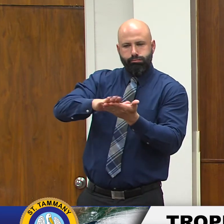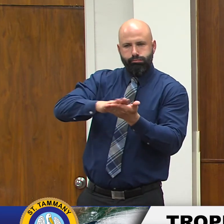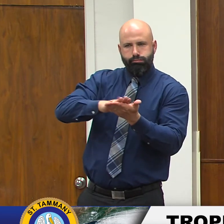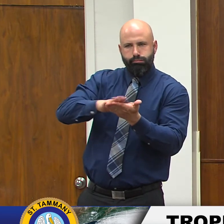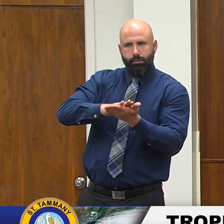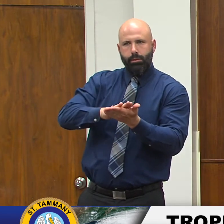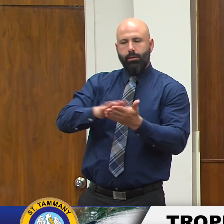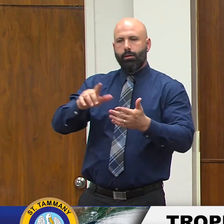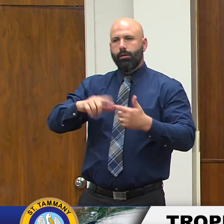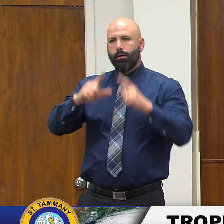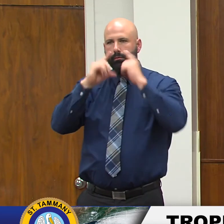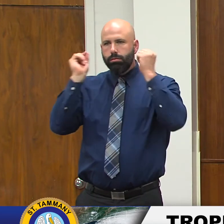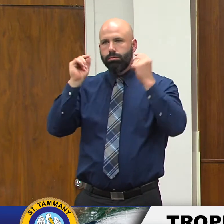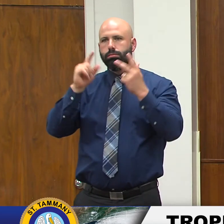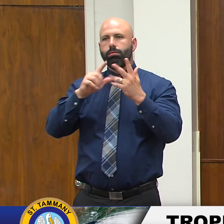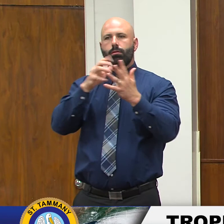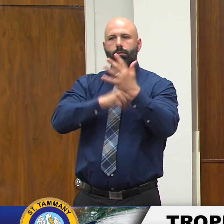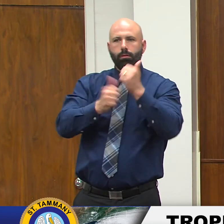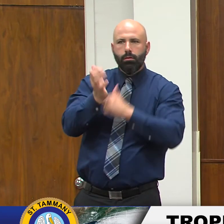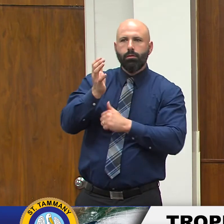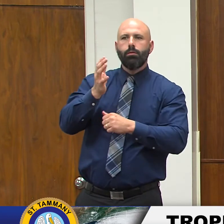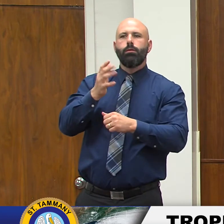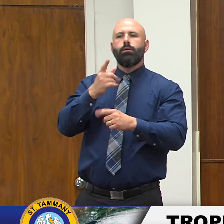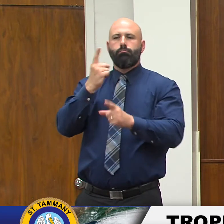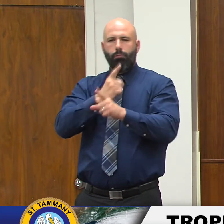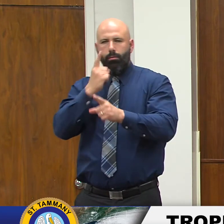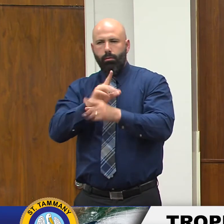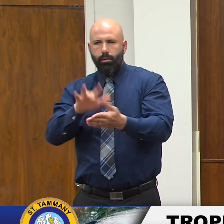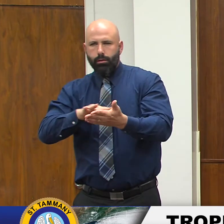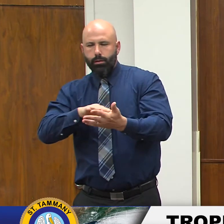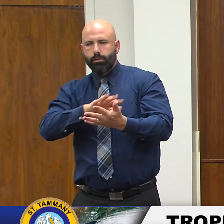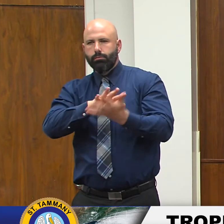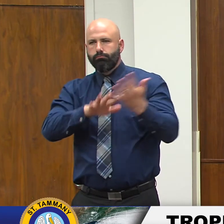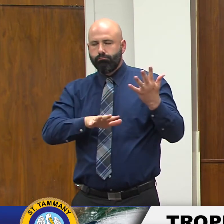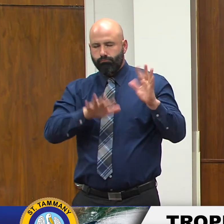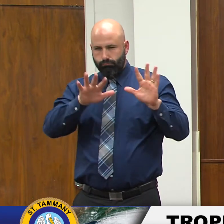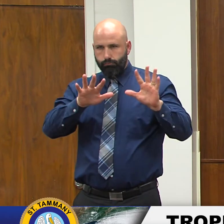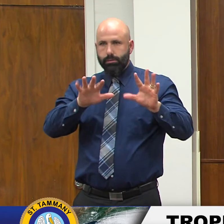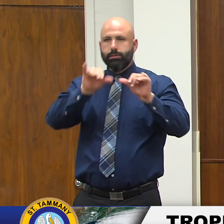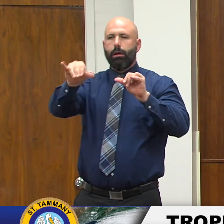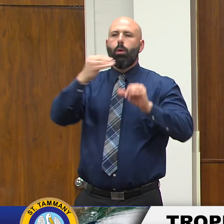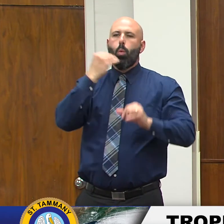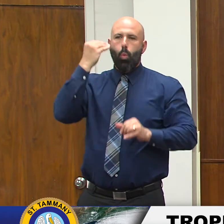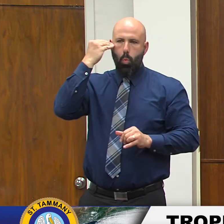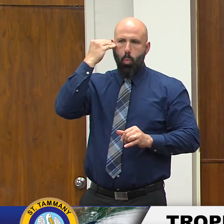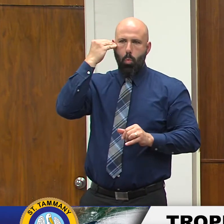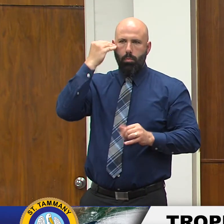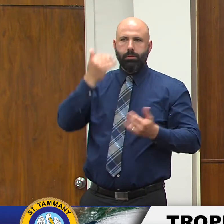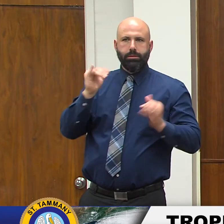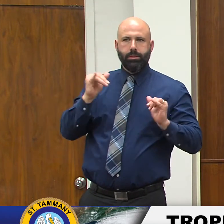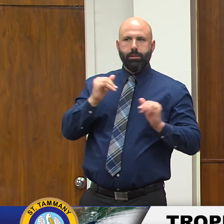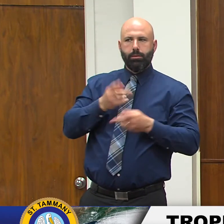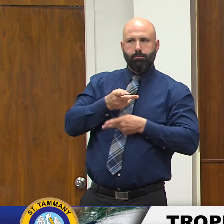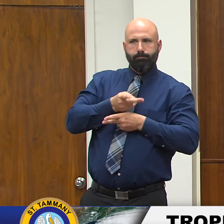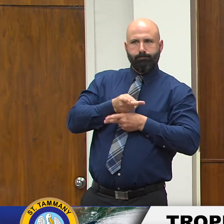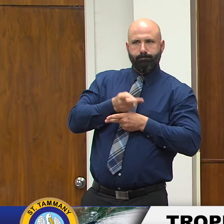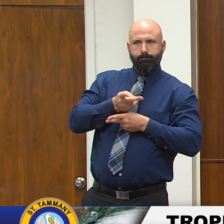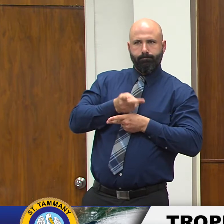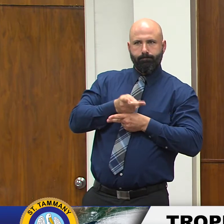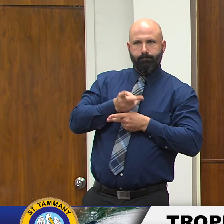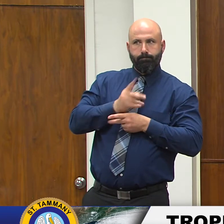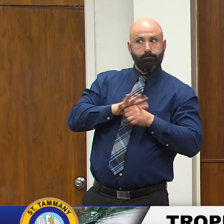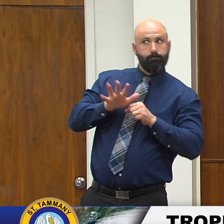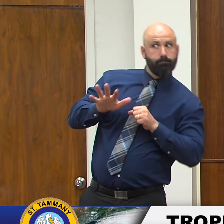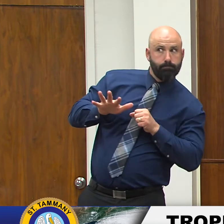gloves and having your proper medication so stay at home and still take the precautions of that if you do have to go